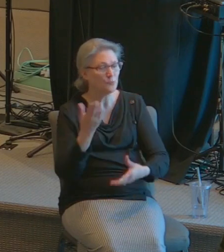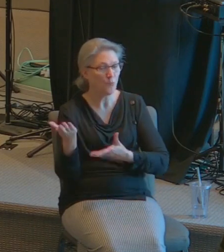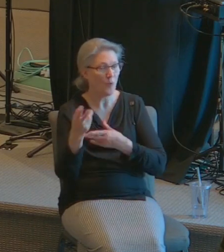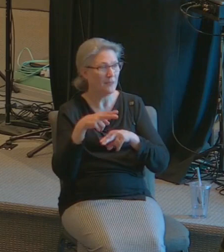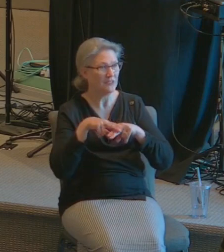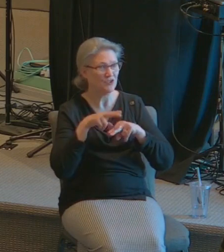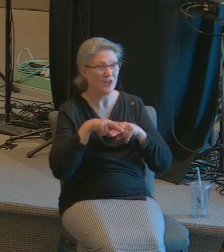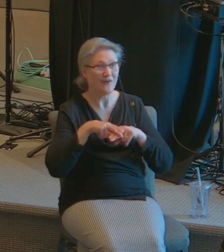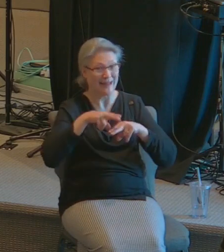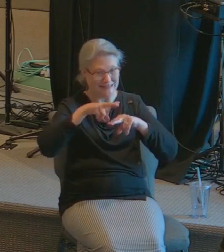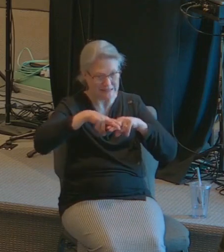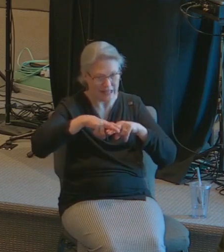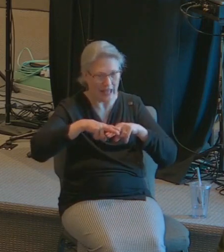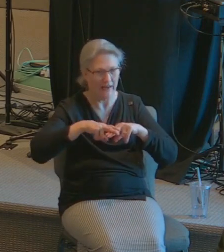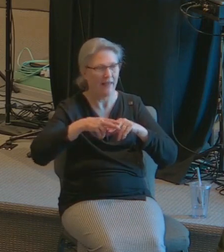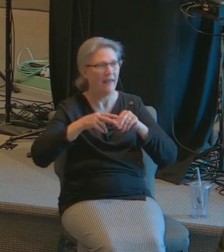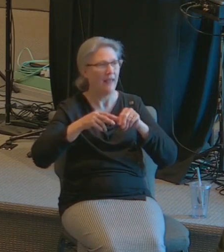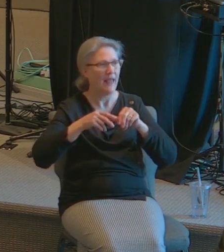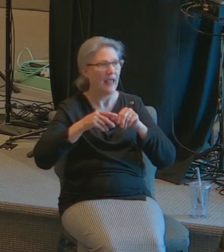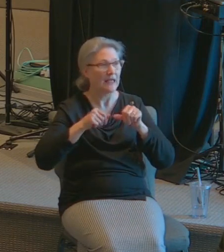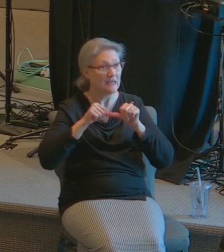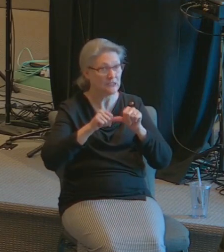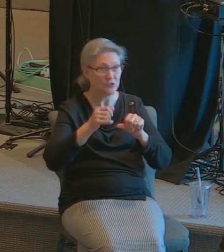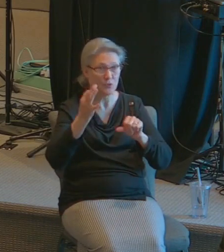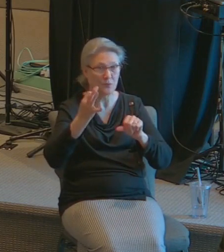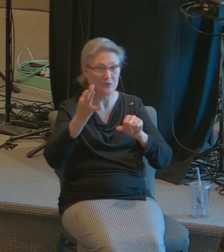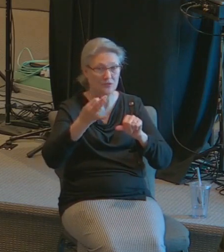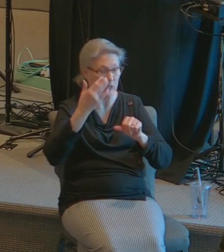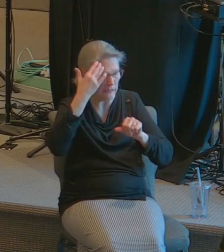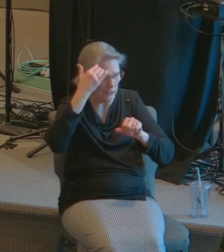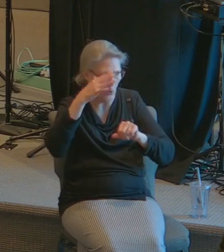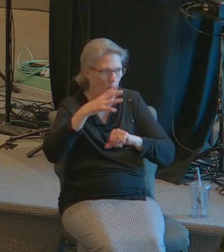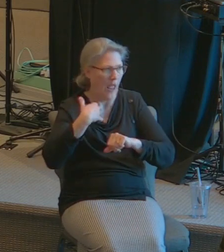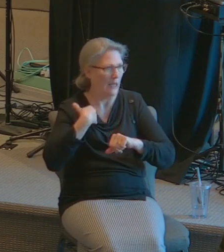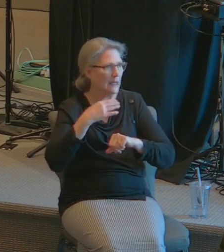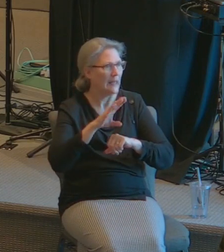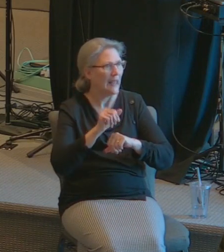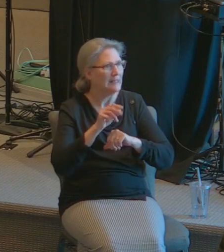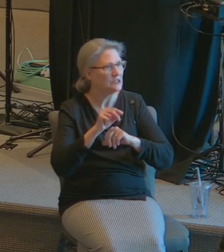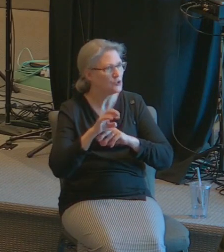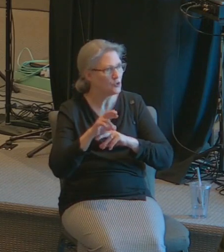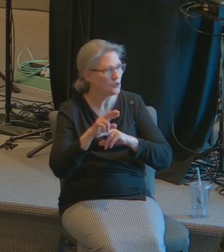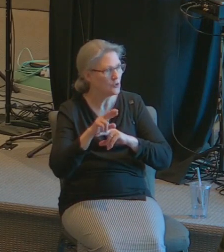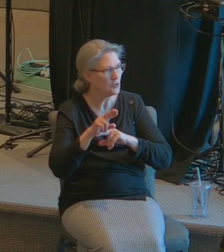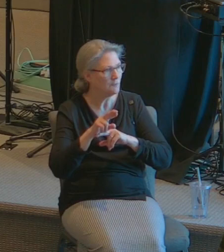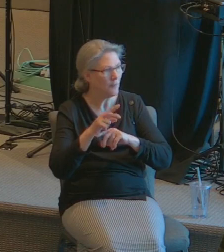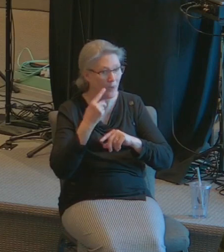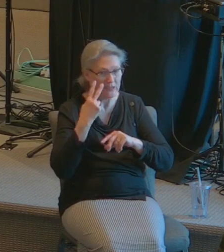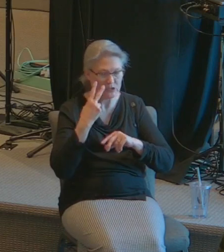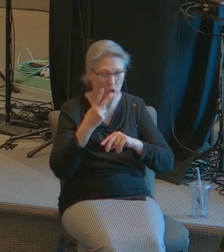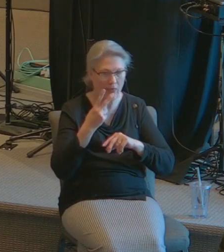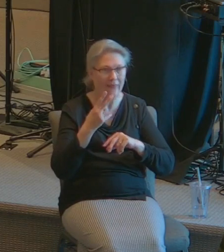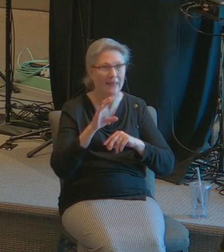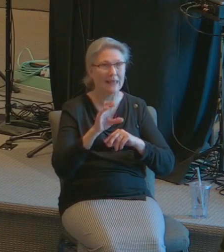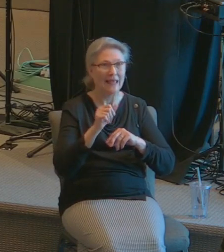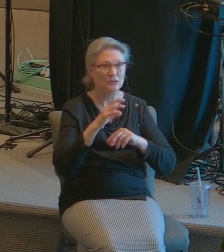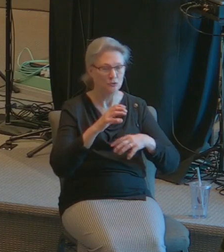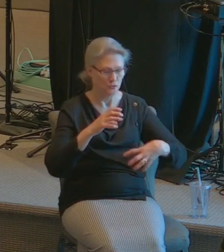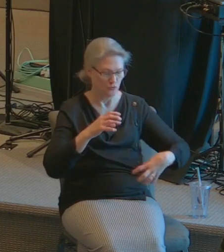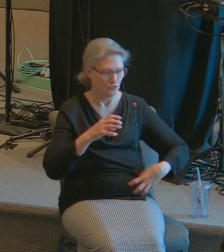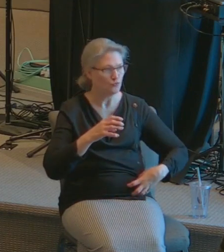my message not knowing what I was suffering from but when I saw that cancer